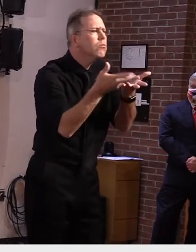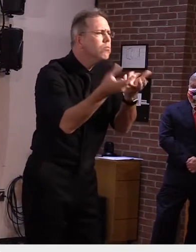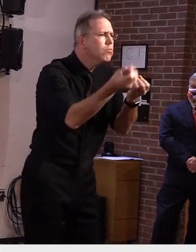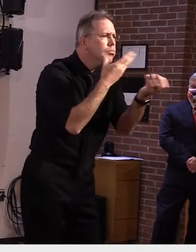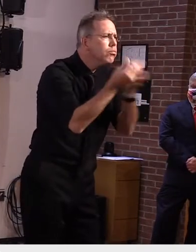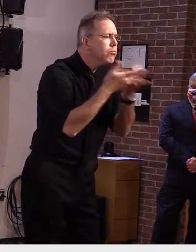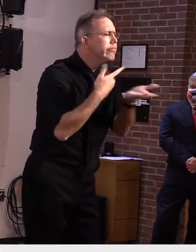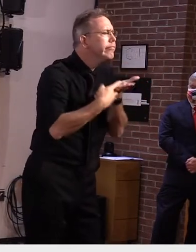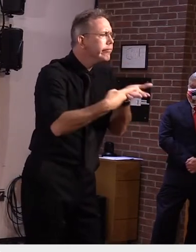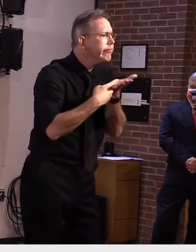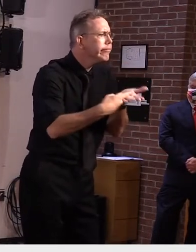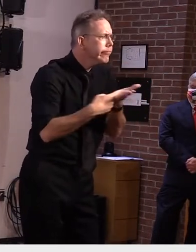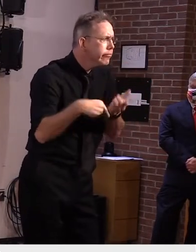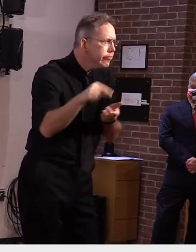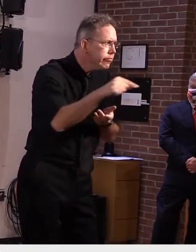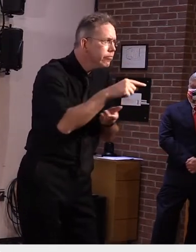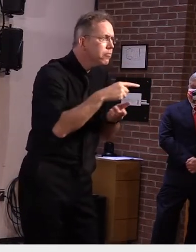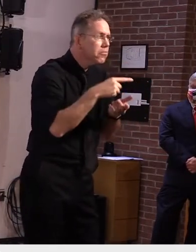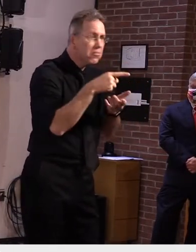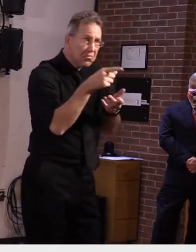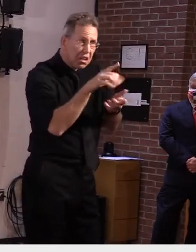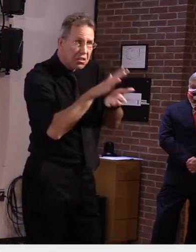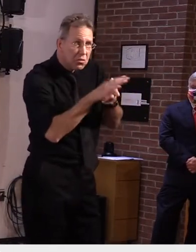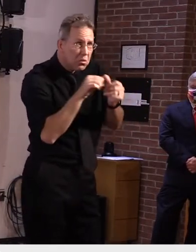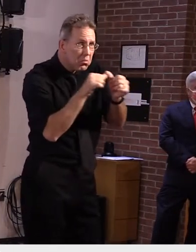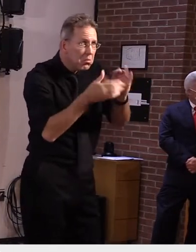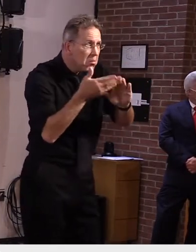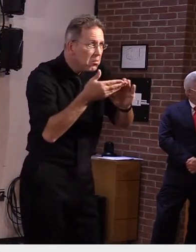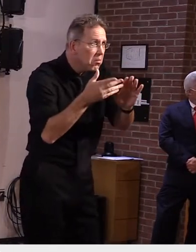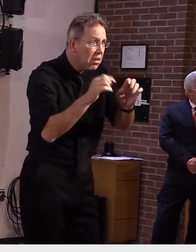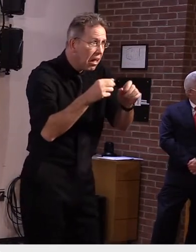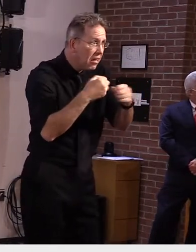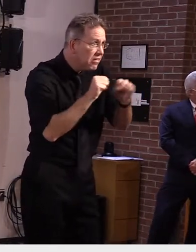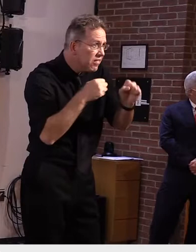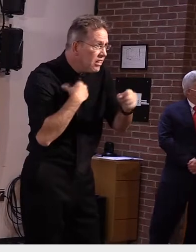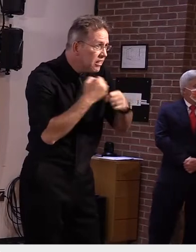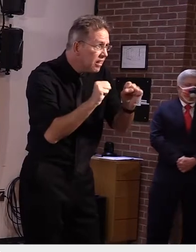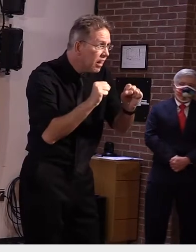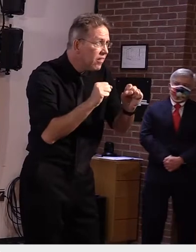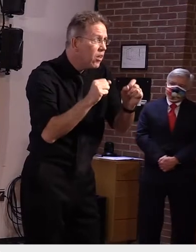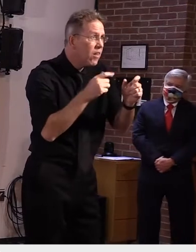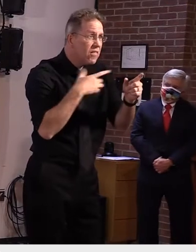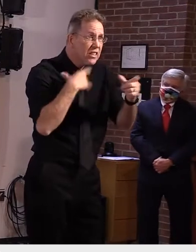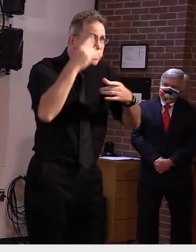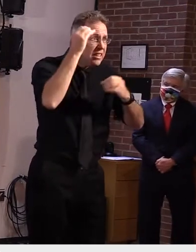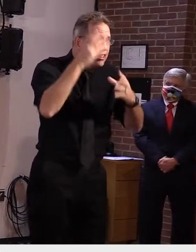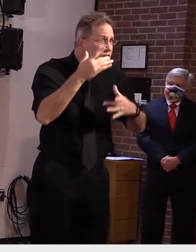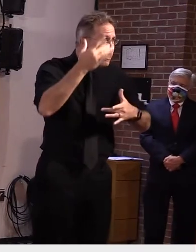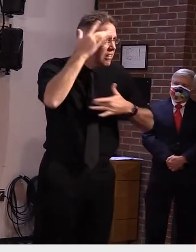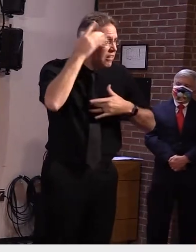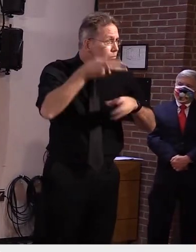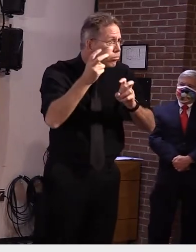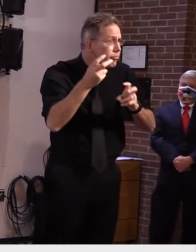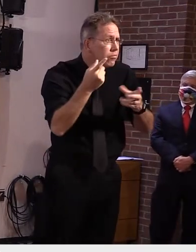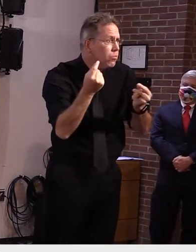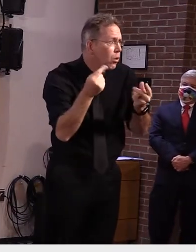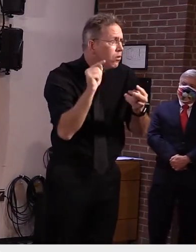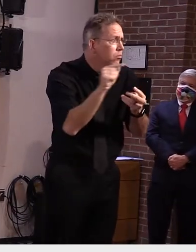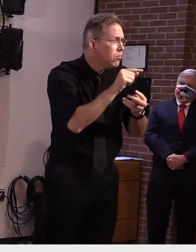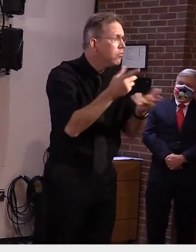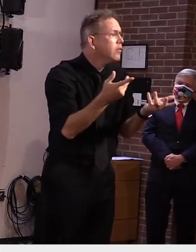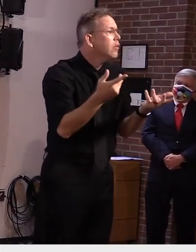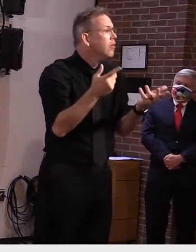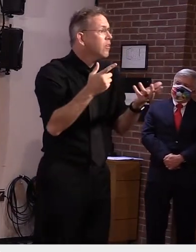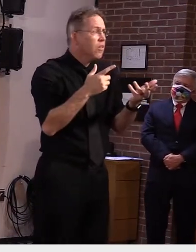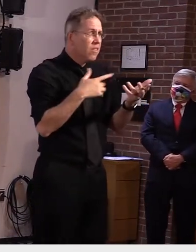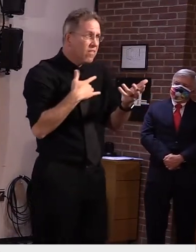whether the school has the capacity to stay open if you know if staff are out, or whether the recommendation from the